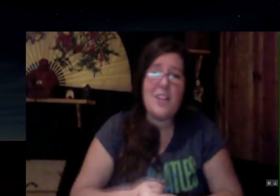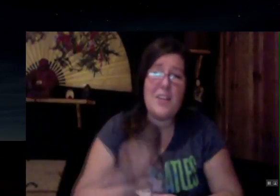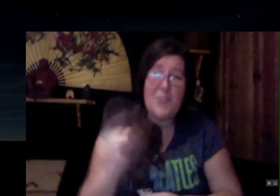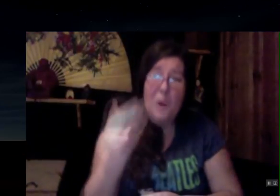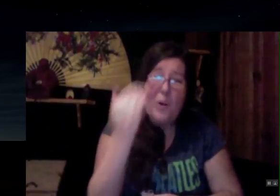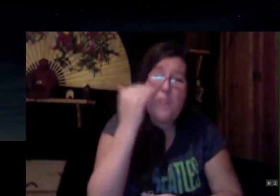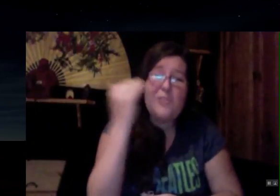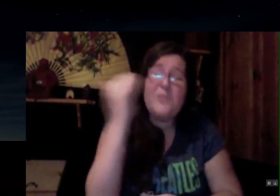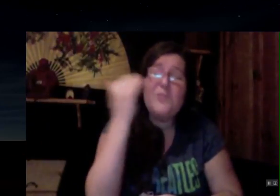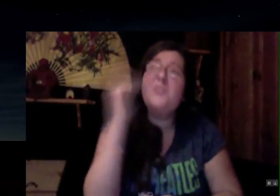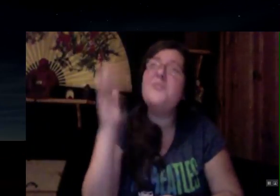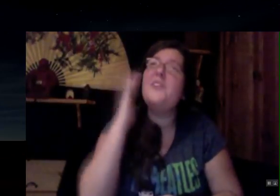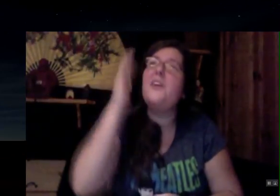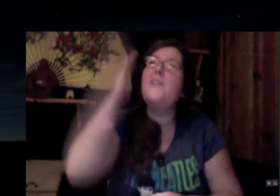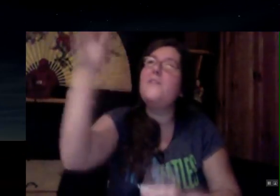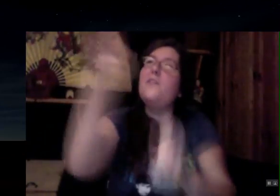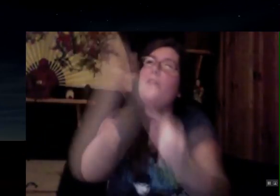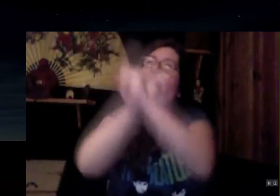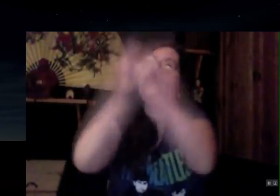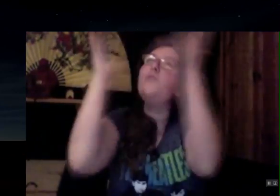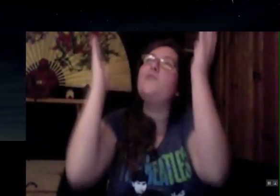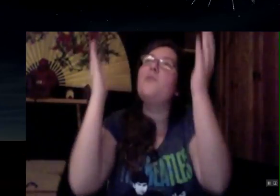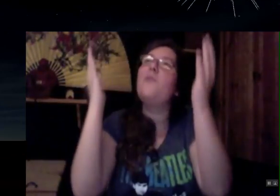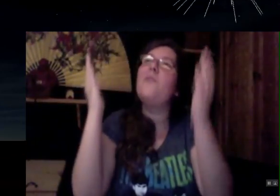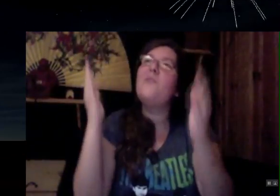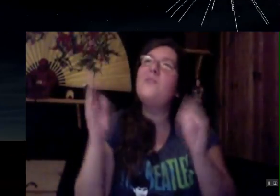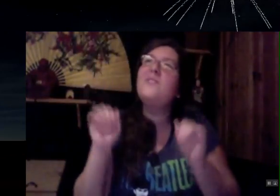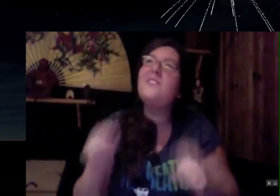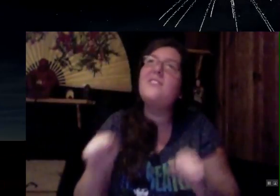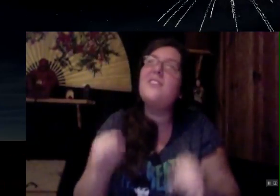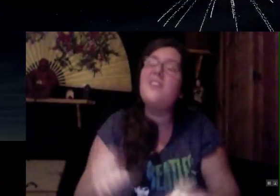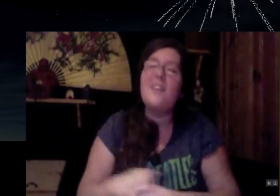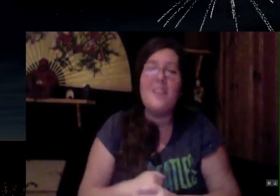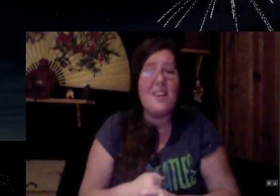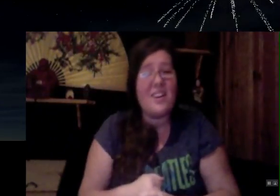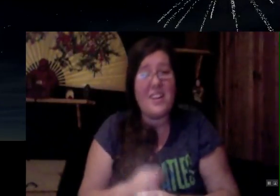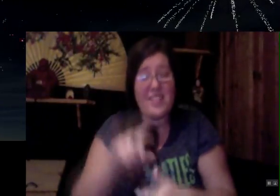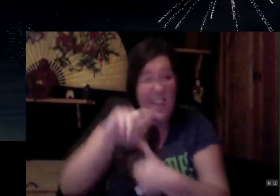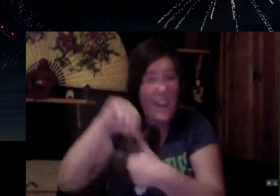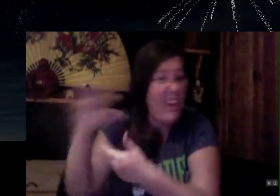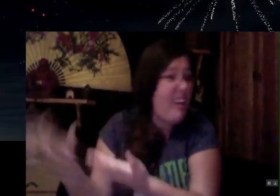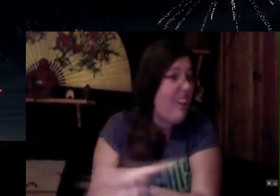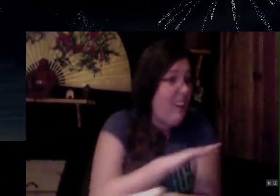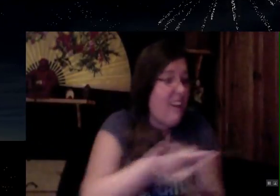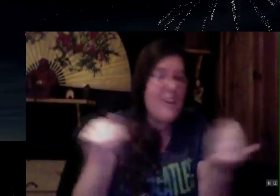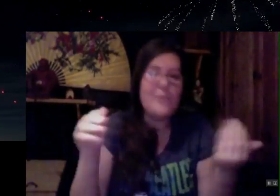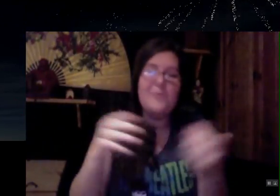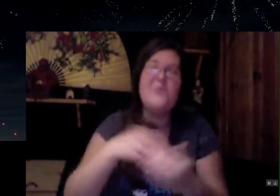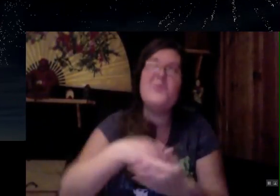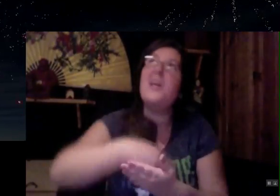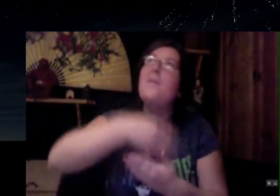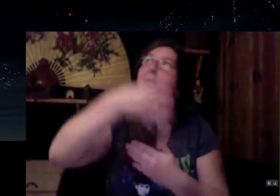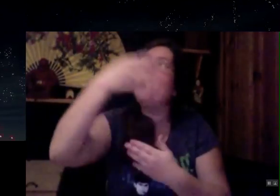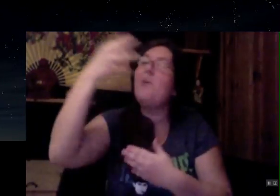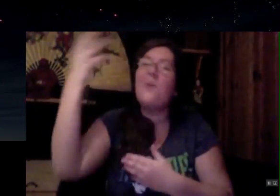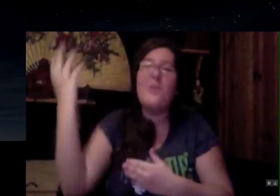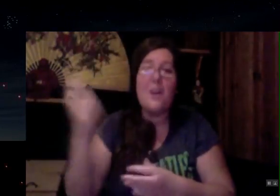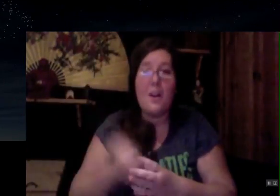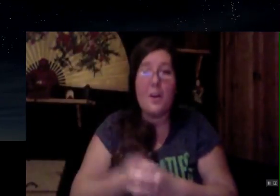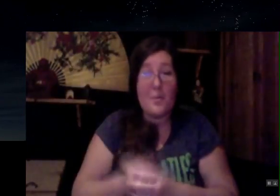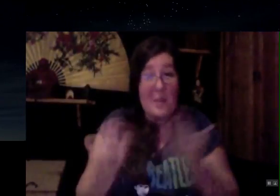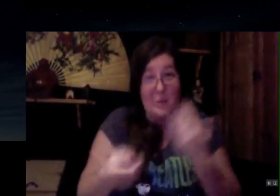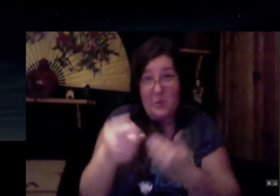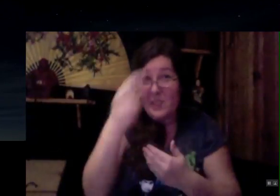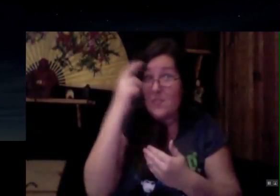If you only knew what the future holds. After a hurricane comes a rainbow.